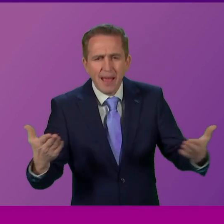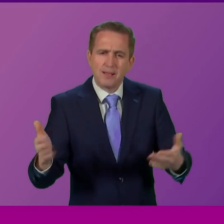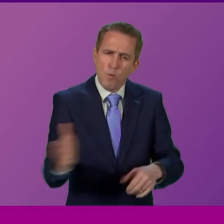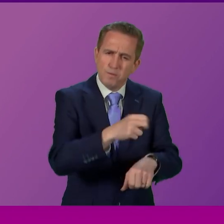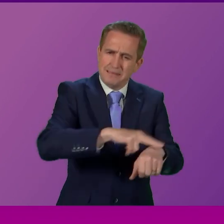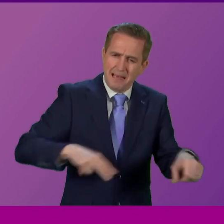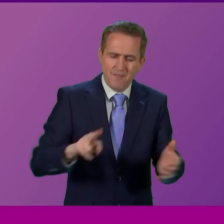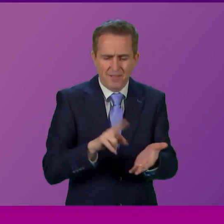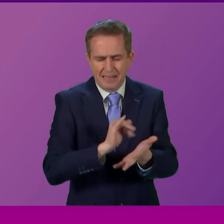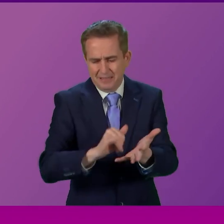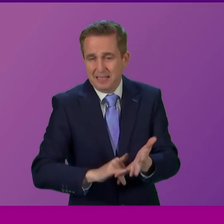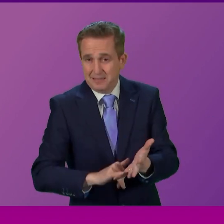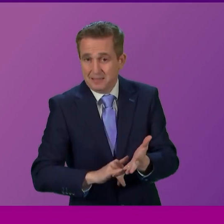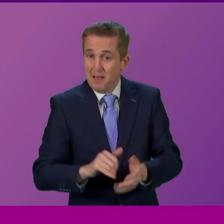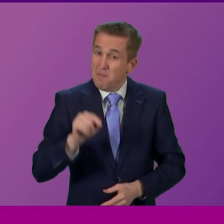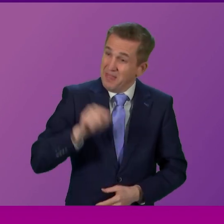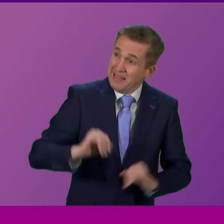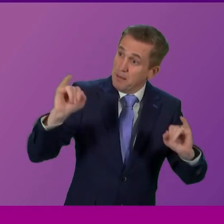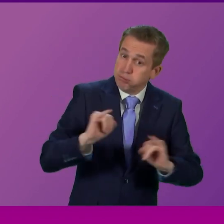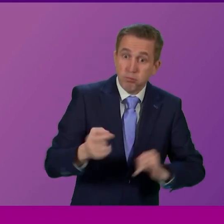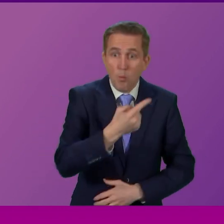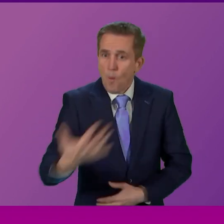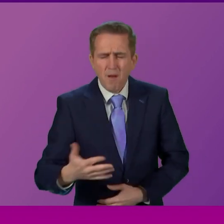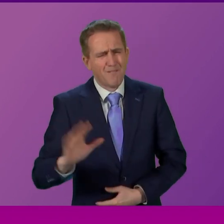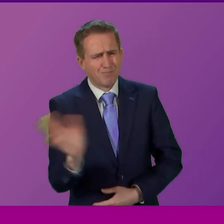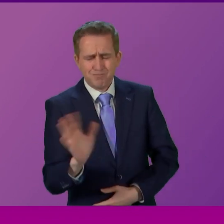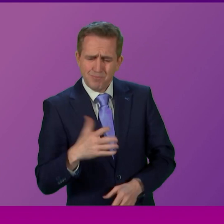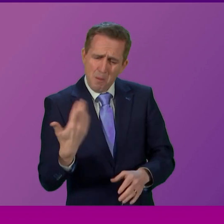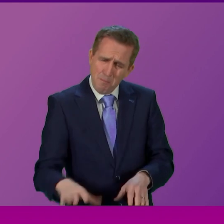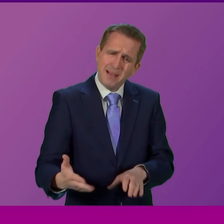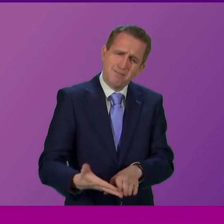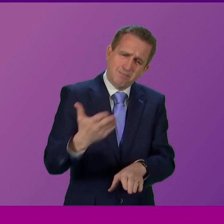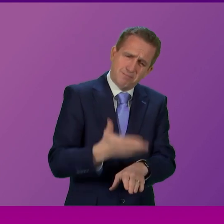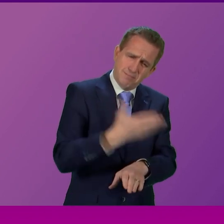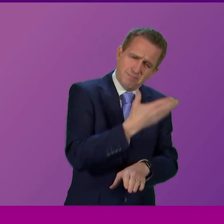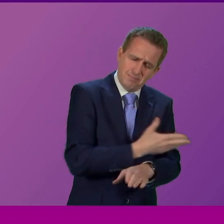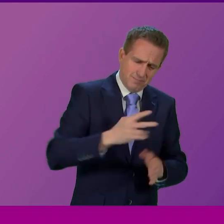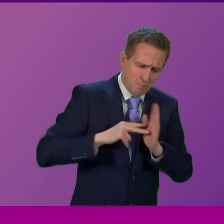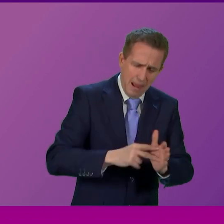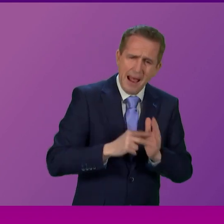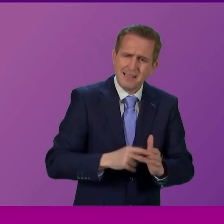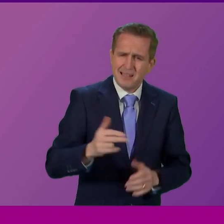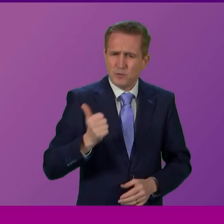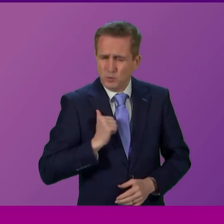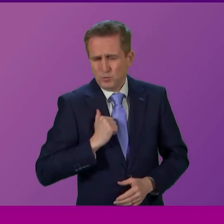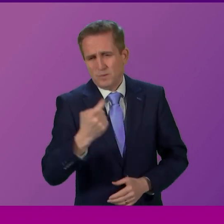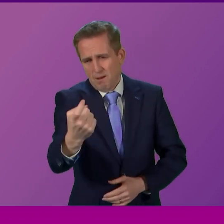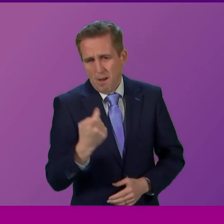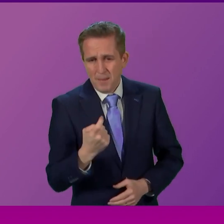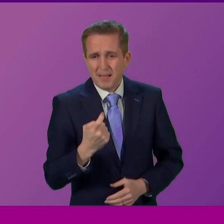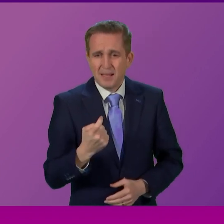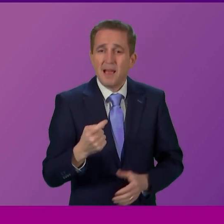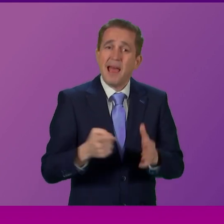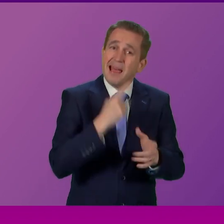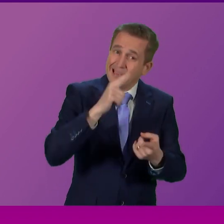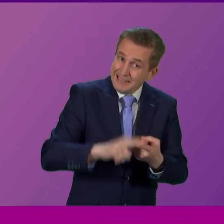you that this crisis is not unprecedented. It was predicted by clinicians and in fact, fewer patients are being seen in